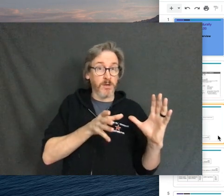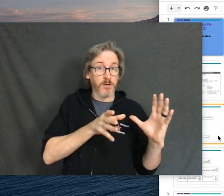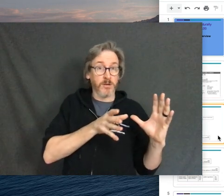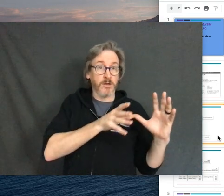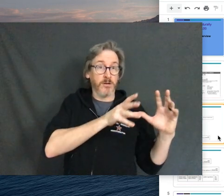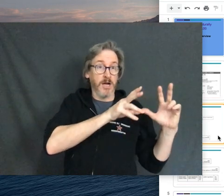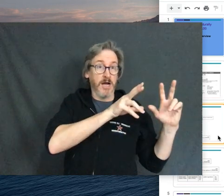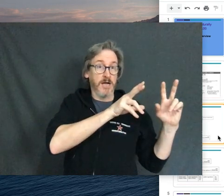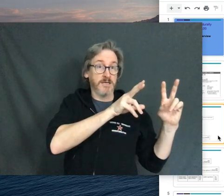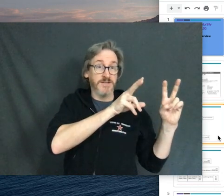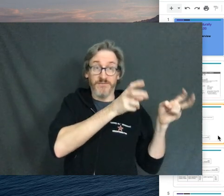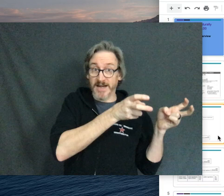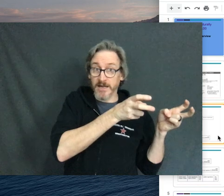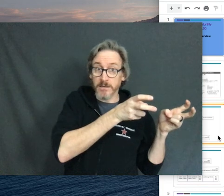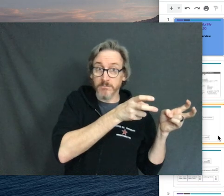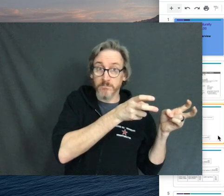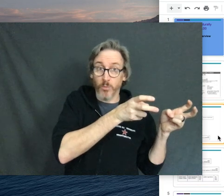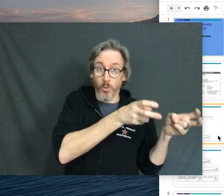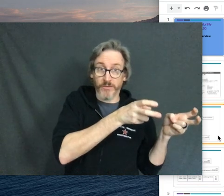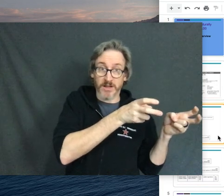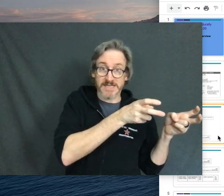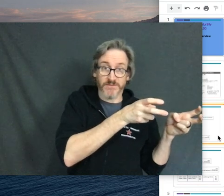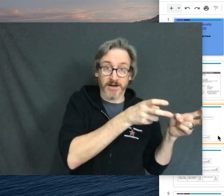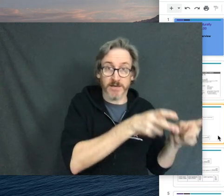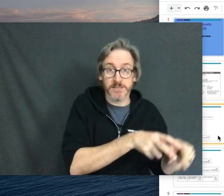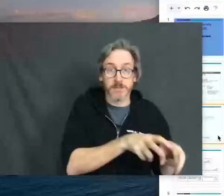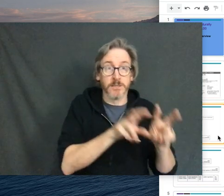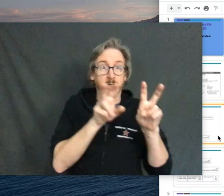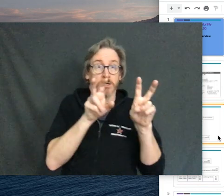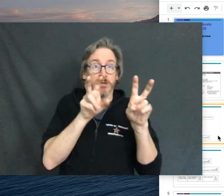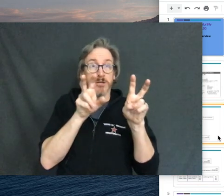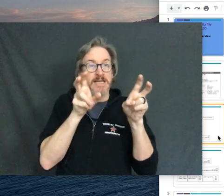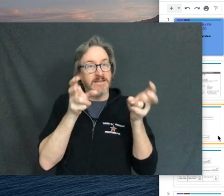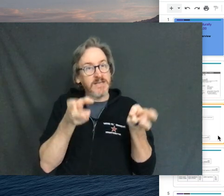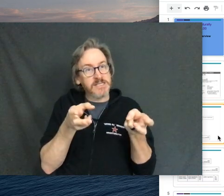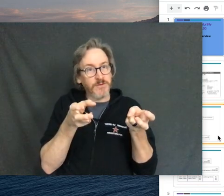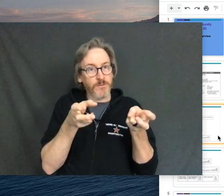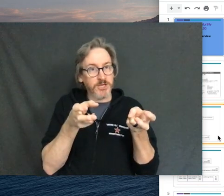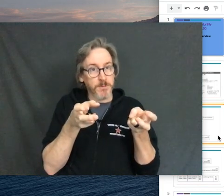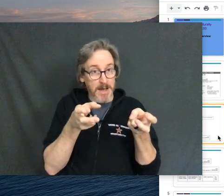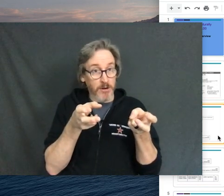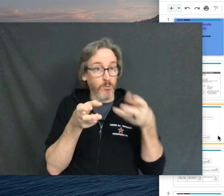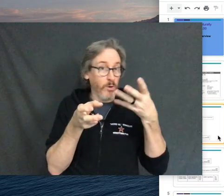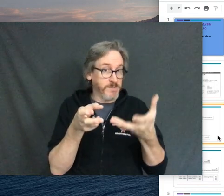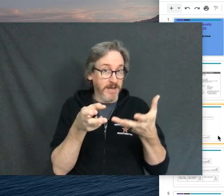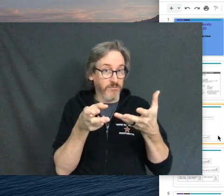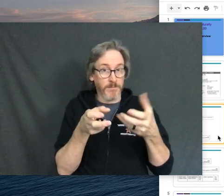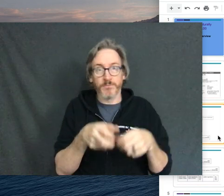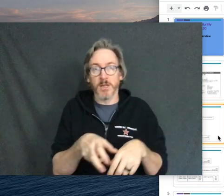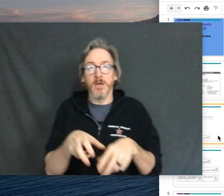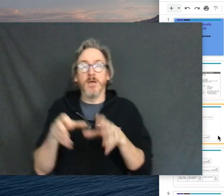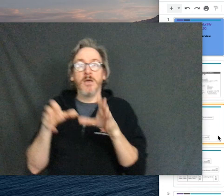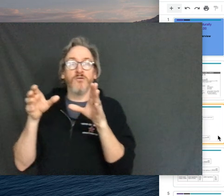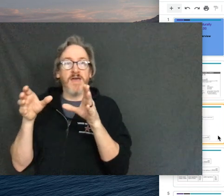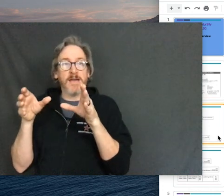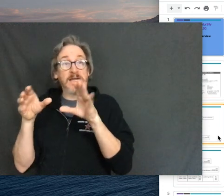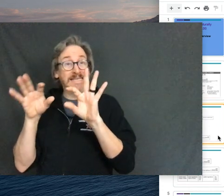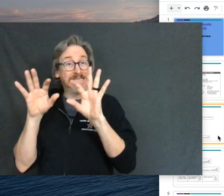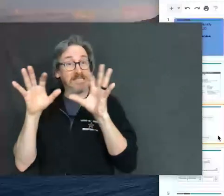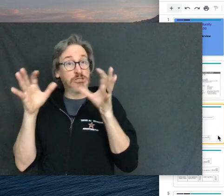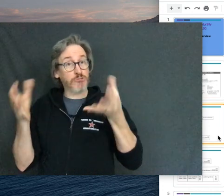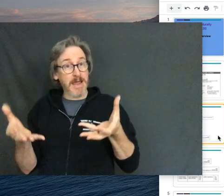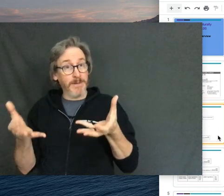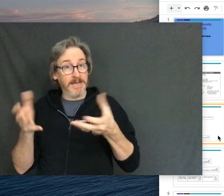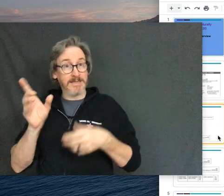go from defining what the classifier is, giving some information about it, what it's made from, then